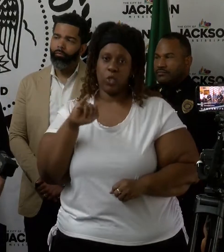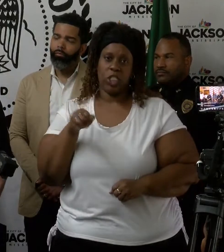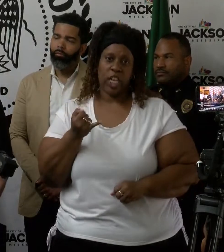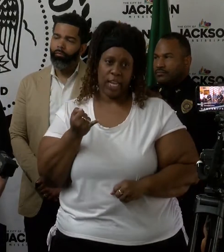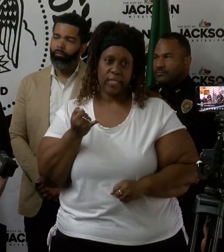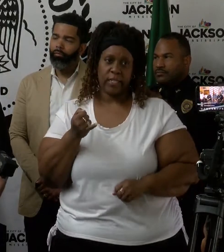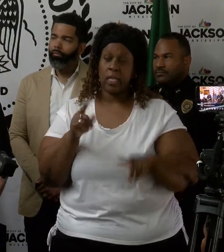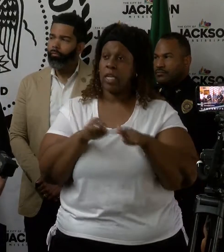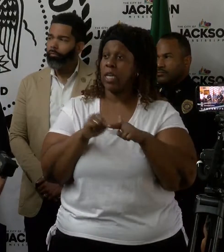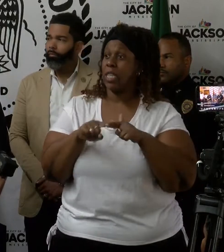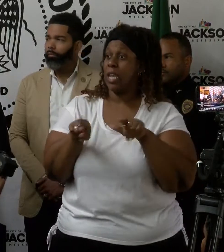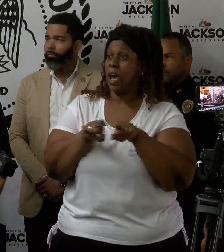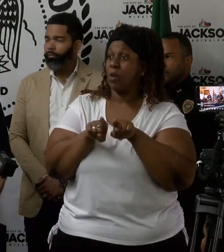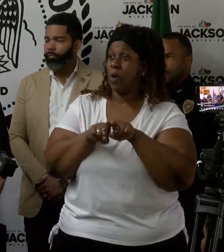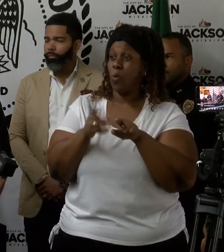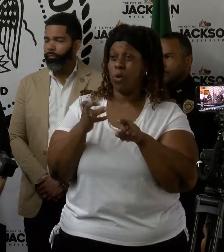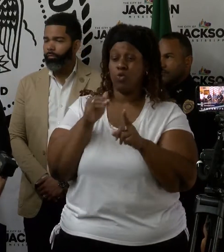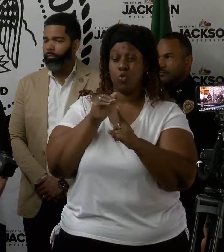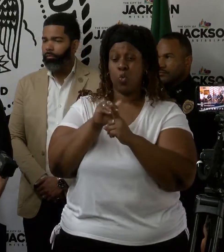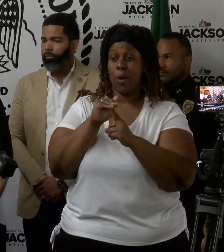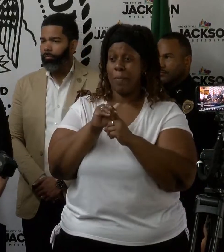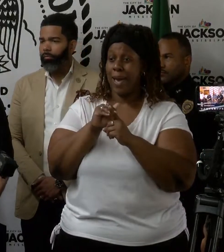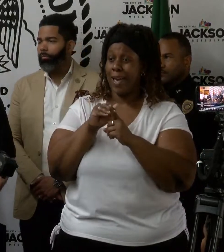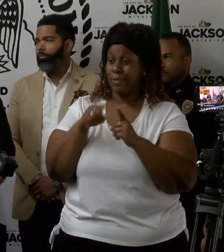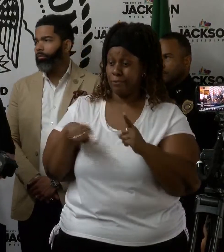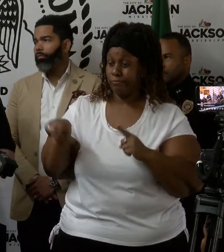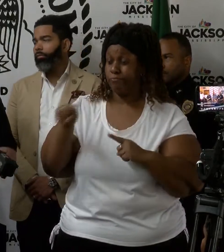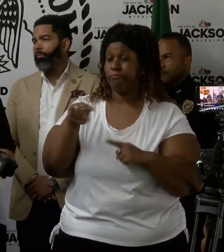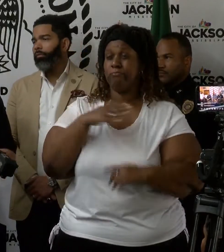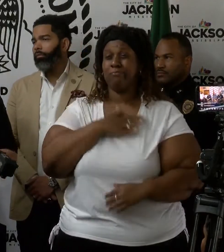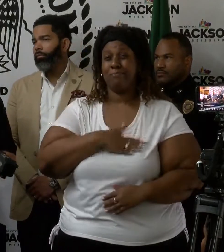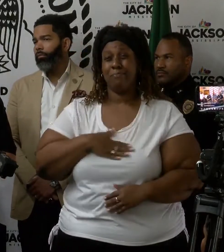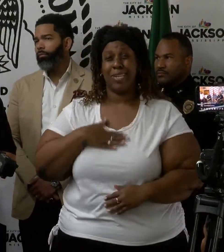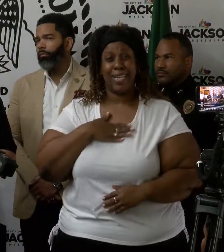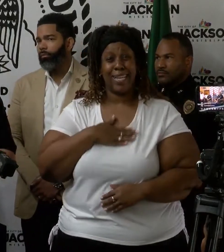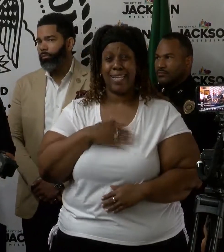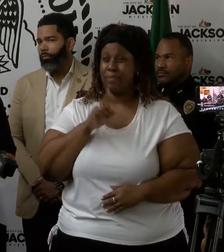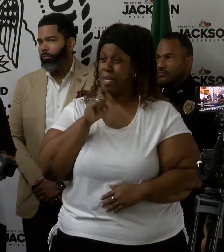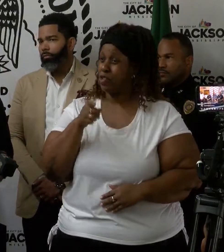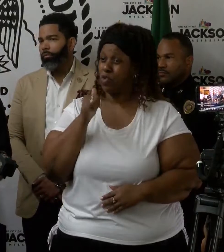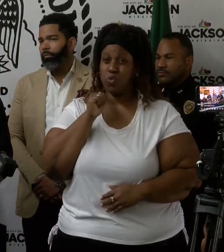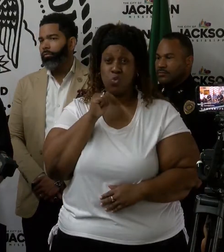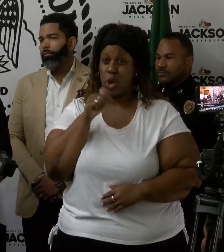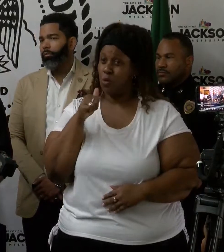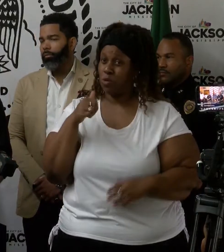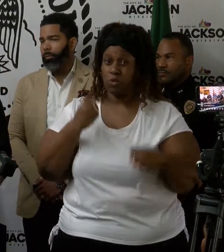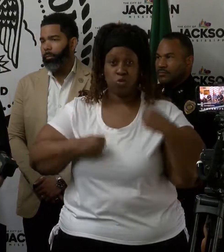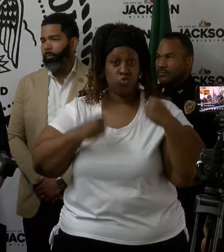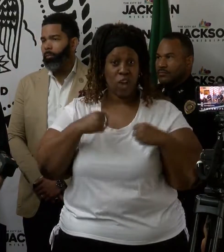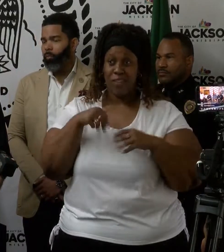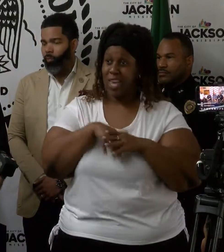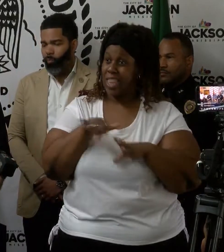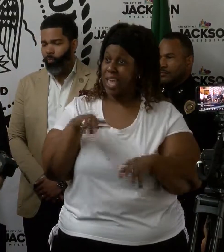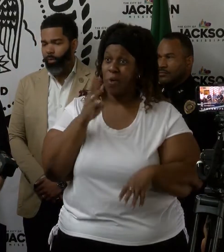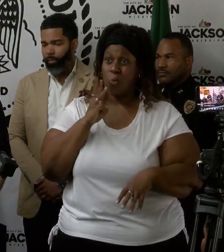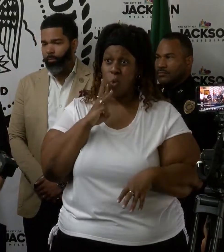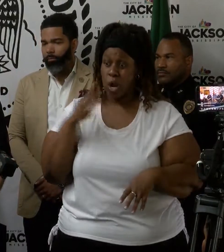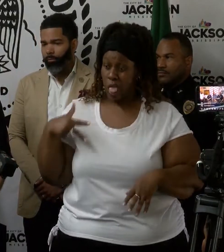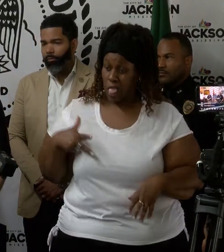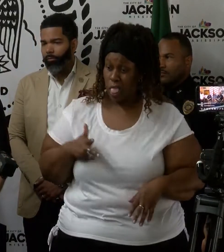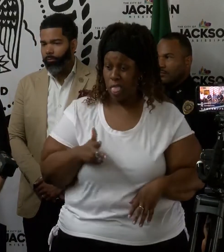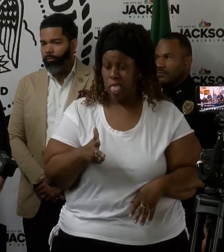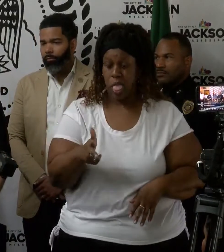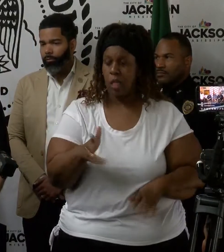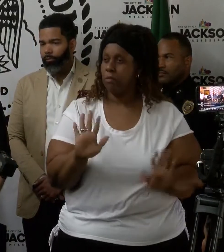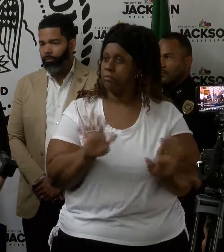also, we want to just remind you guys, please make sure that you don't, nobody drives into this area, into the water areas. Don't, like I